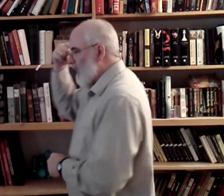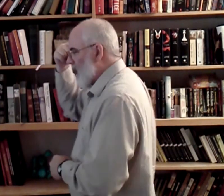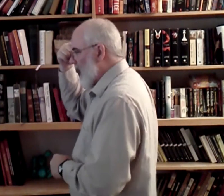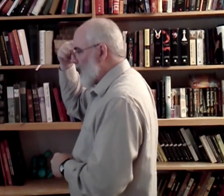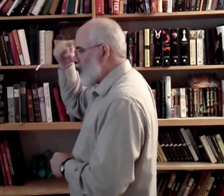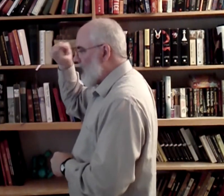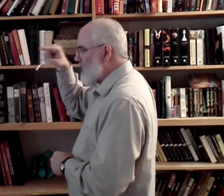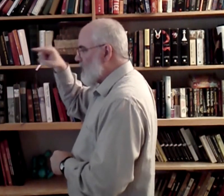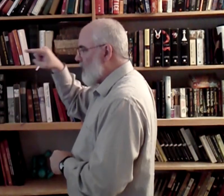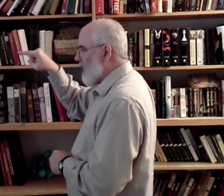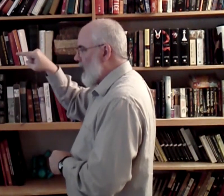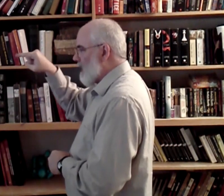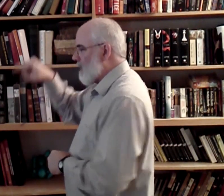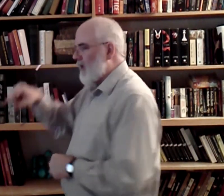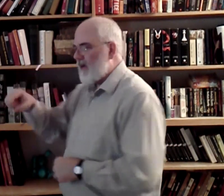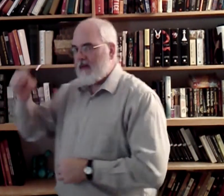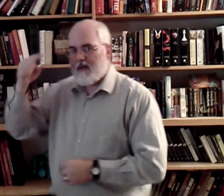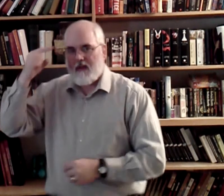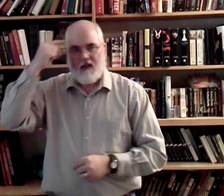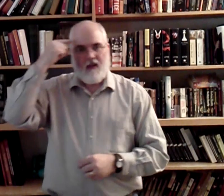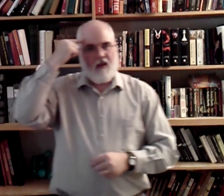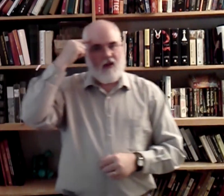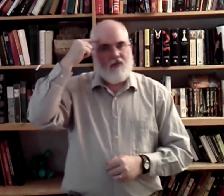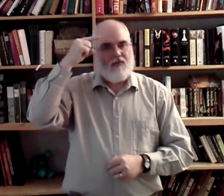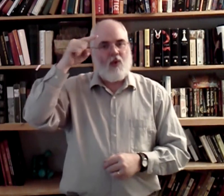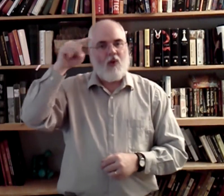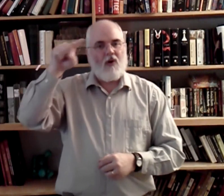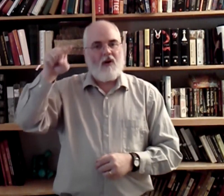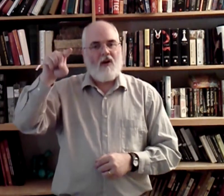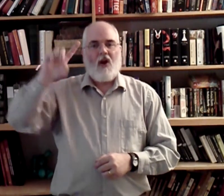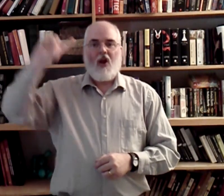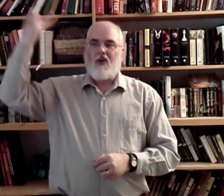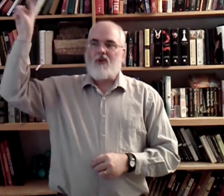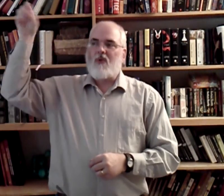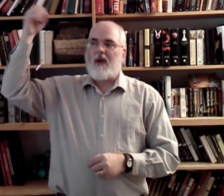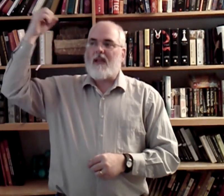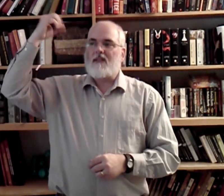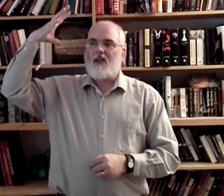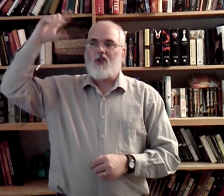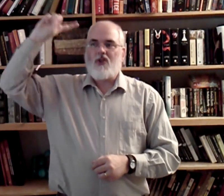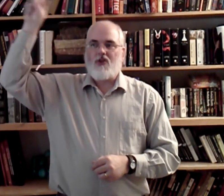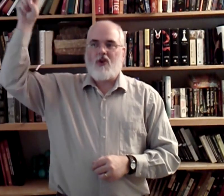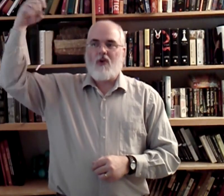Just kind of circling out a little bit. For. Grace. Circle.